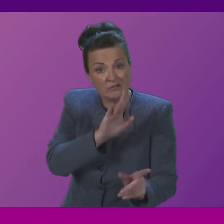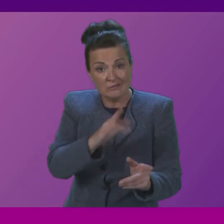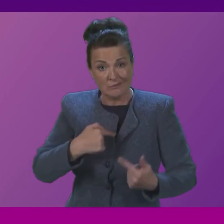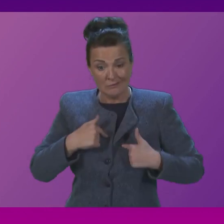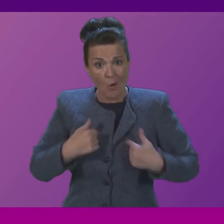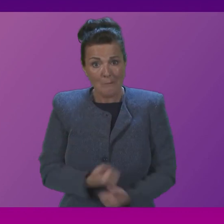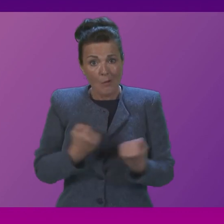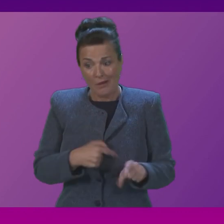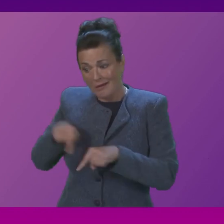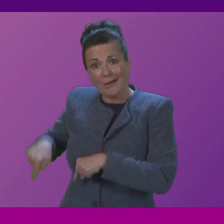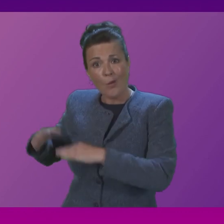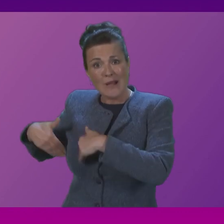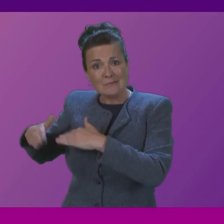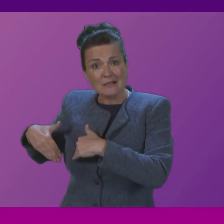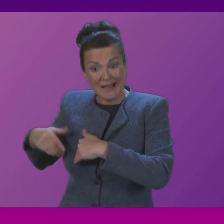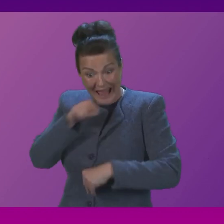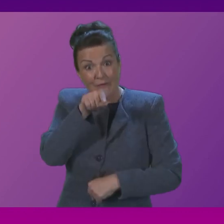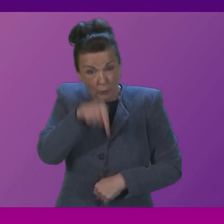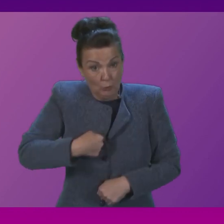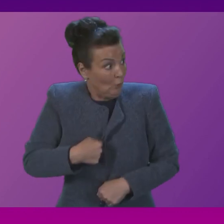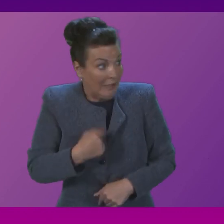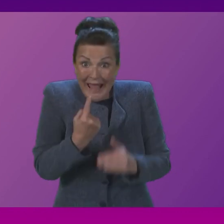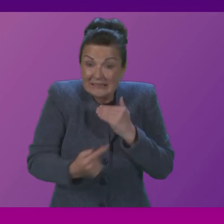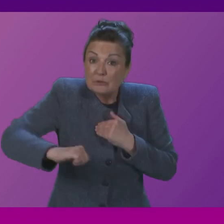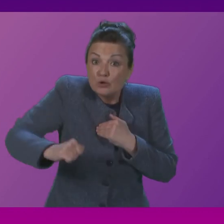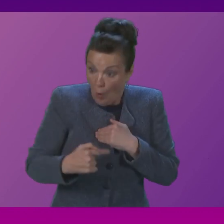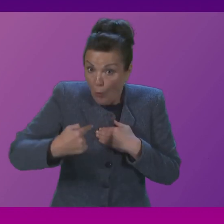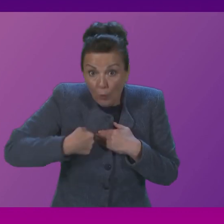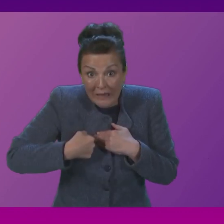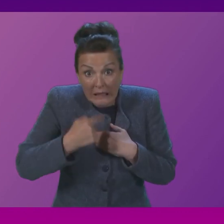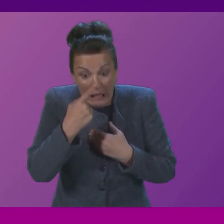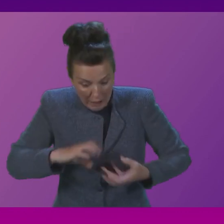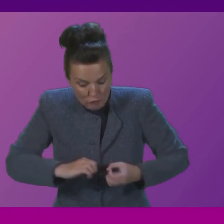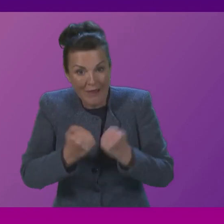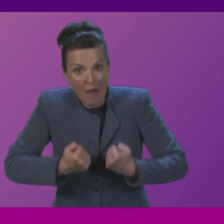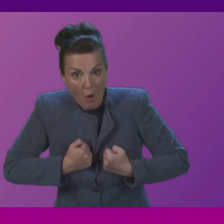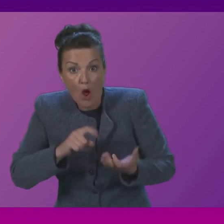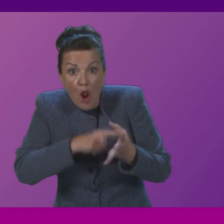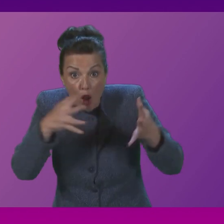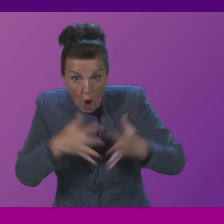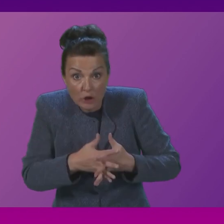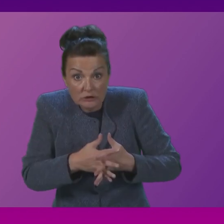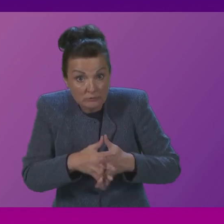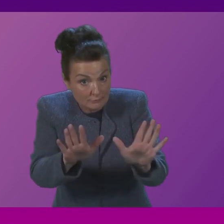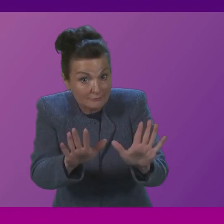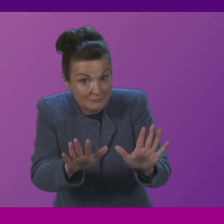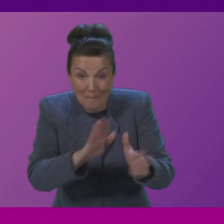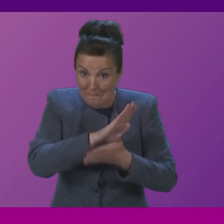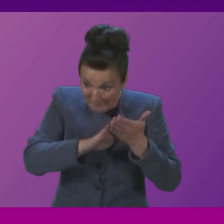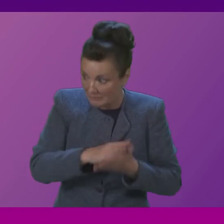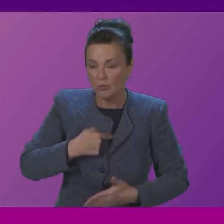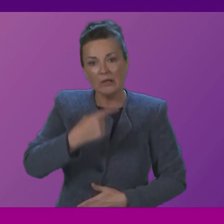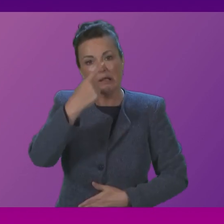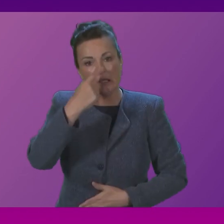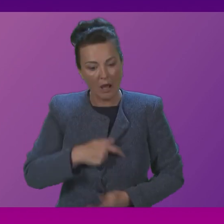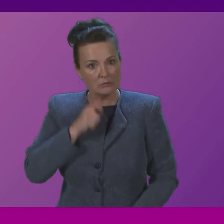UK government if we had employment powers lying in the hands of the Scottish parliament which would come with independence that would enable